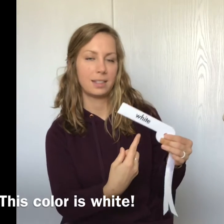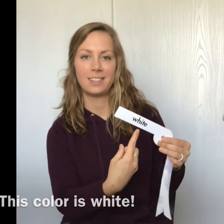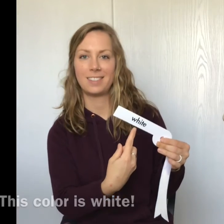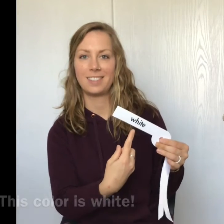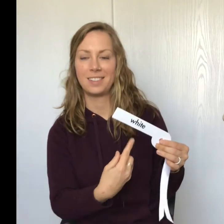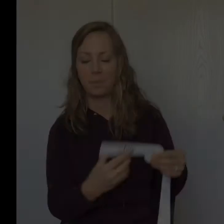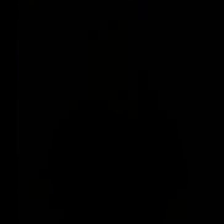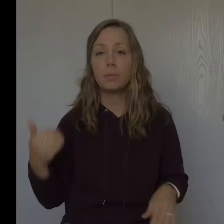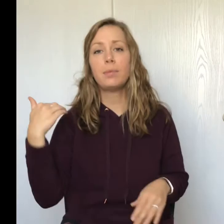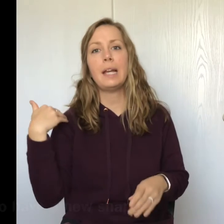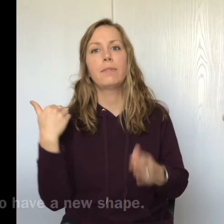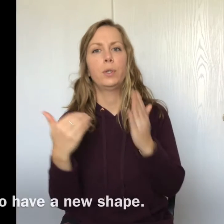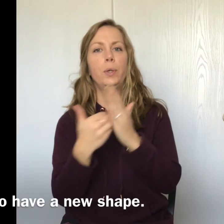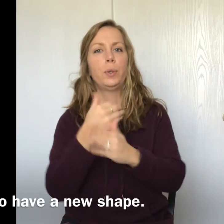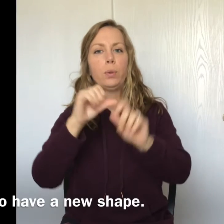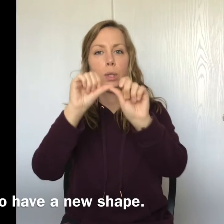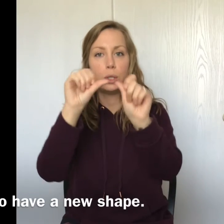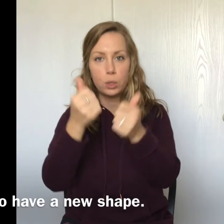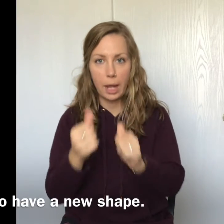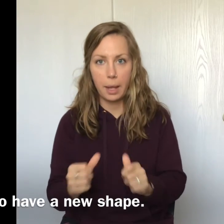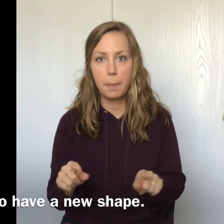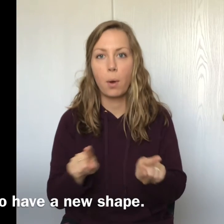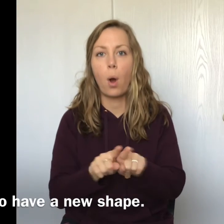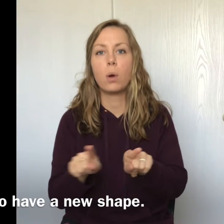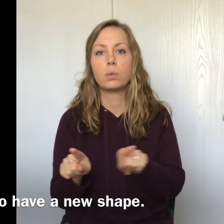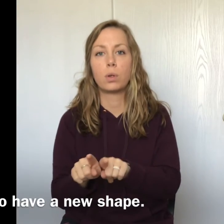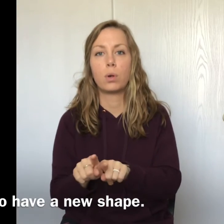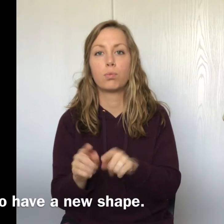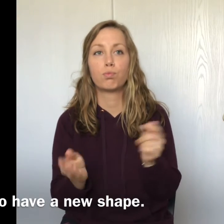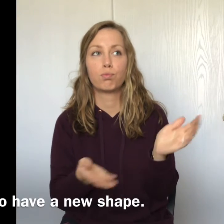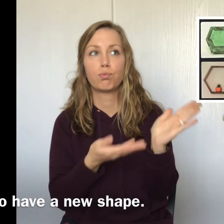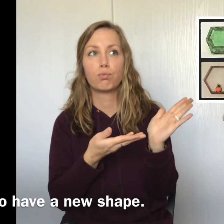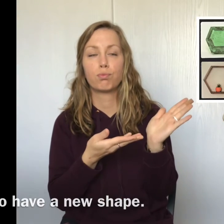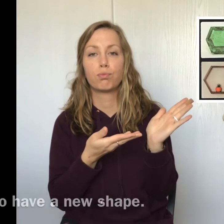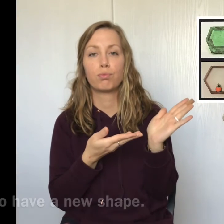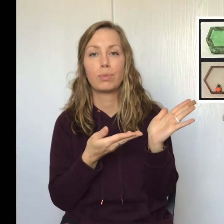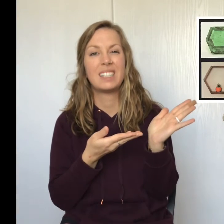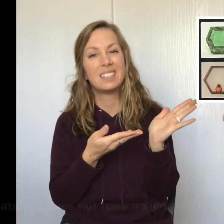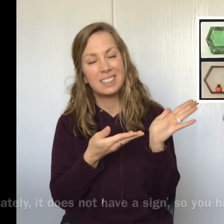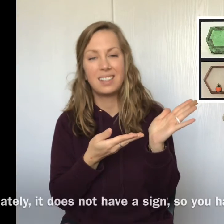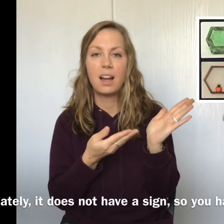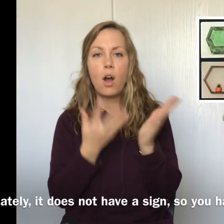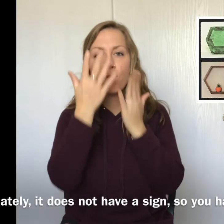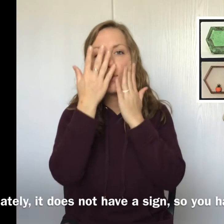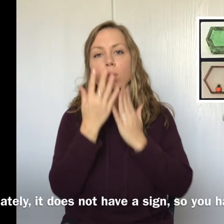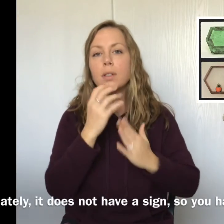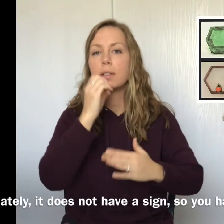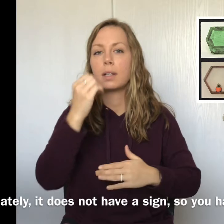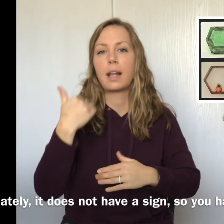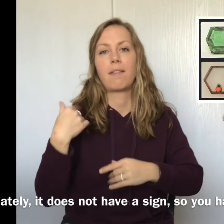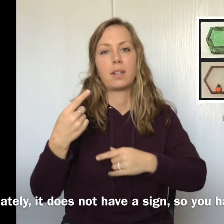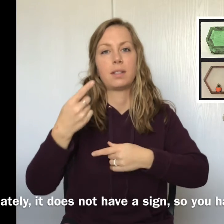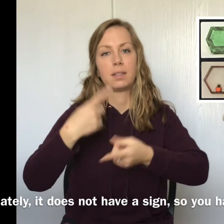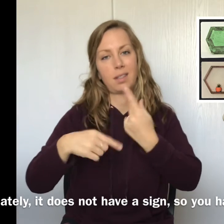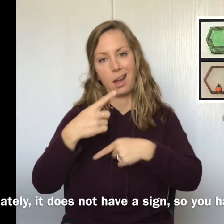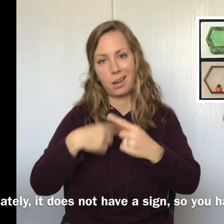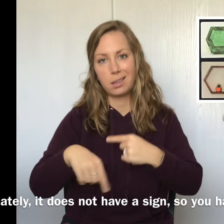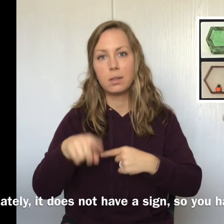White. We also have a new shape. Looks like this. Unfortunately, it doesn't have a sign,